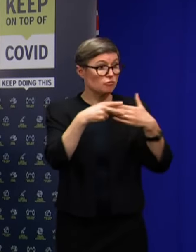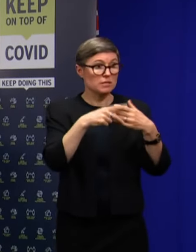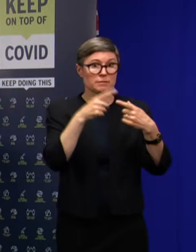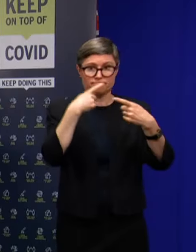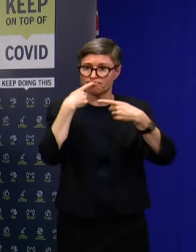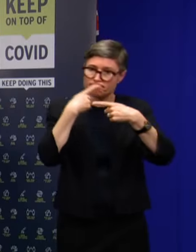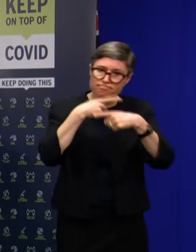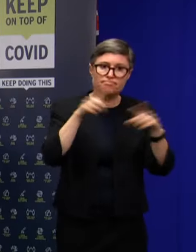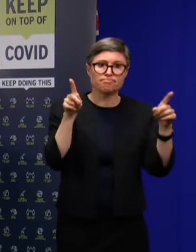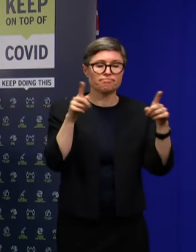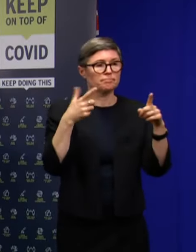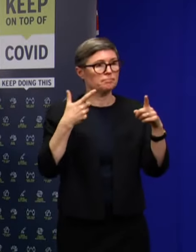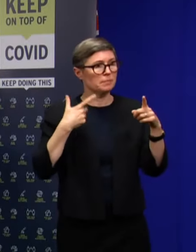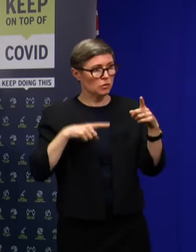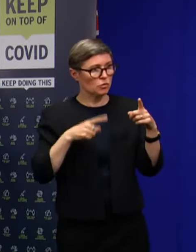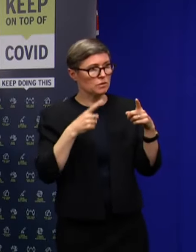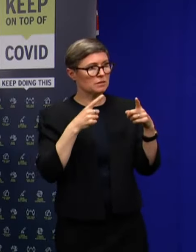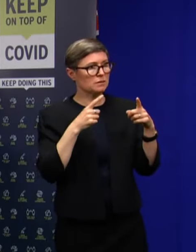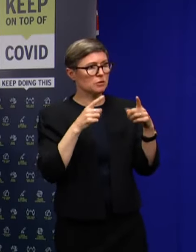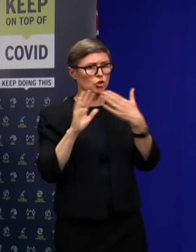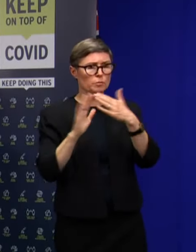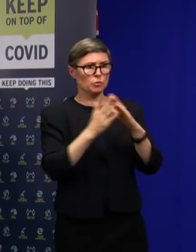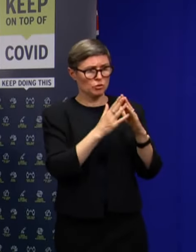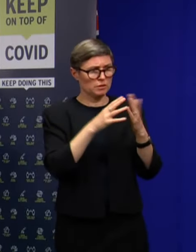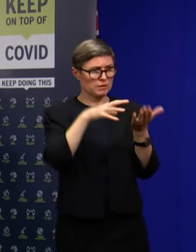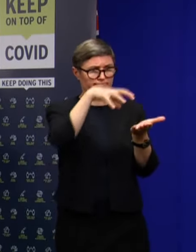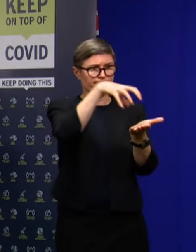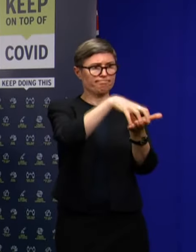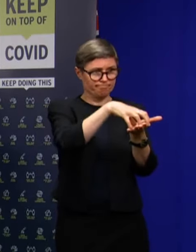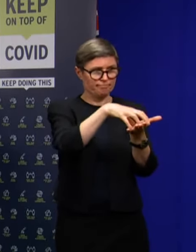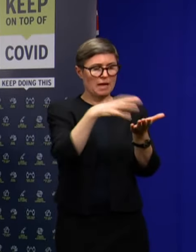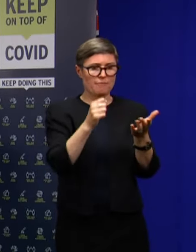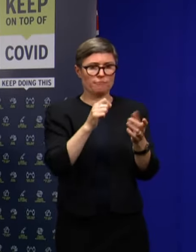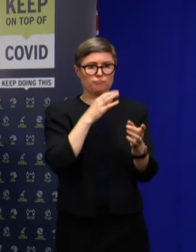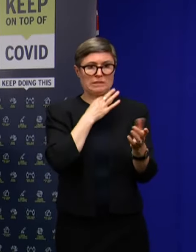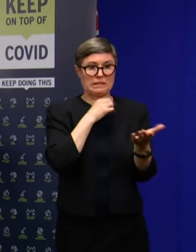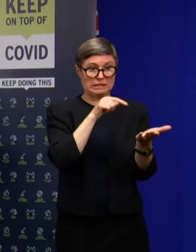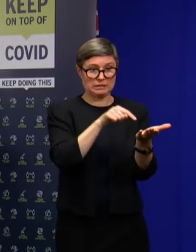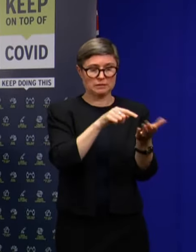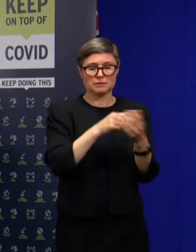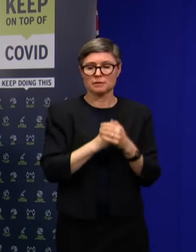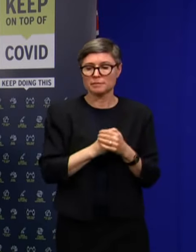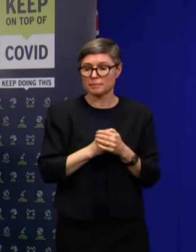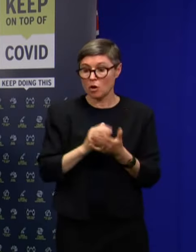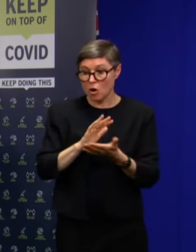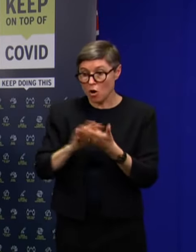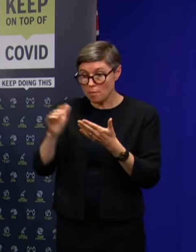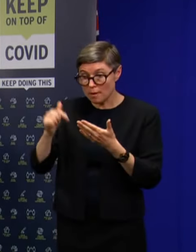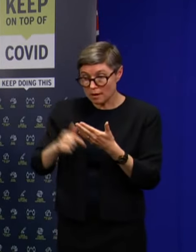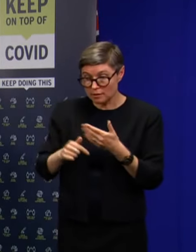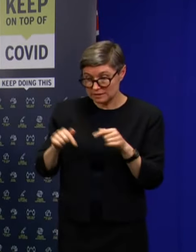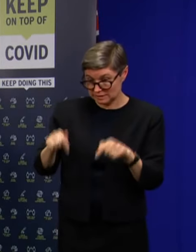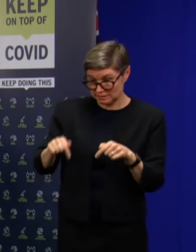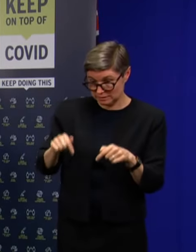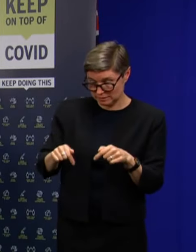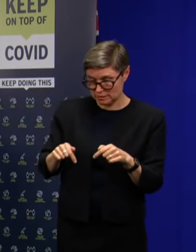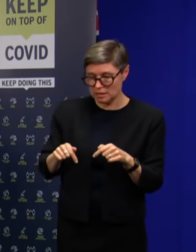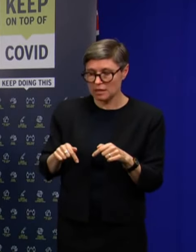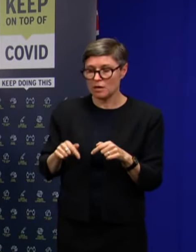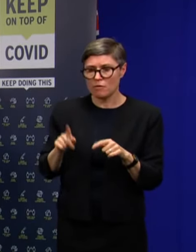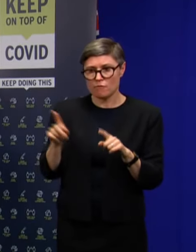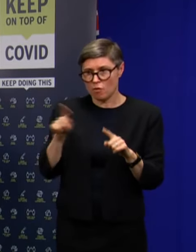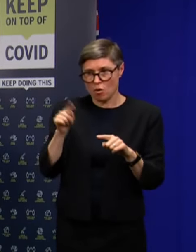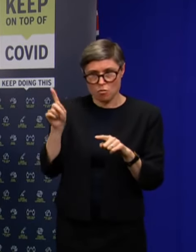public because there was a public need for that to occur. Now, in this case, based on what we know, with the individual travelling